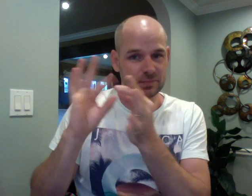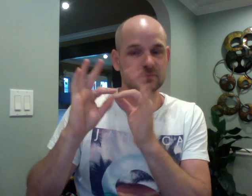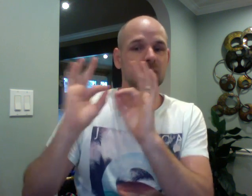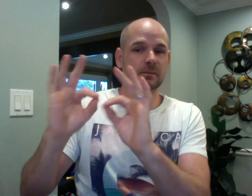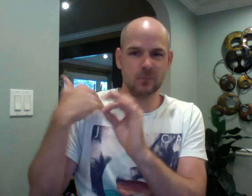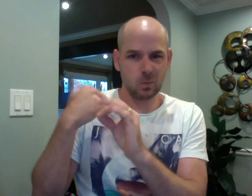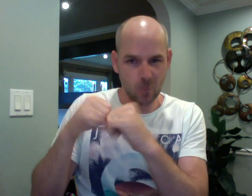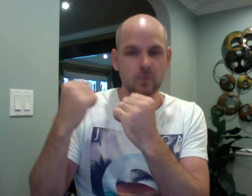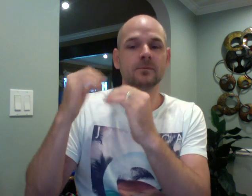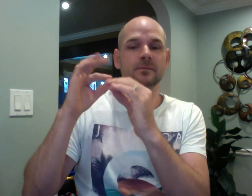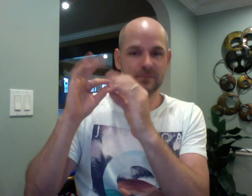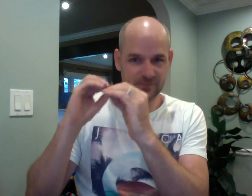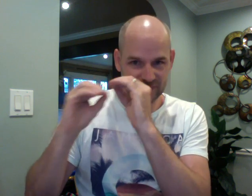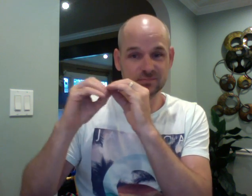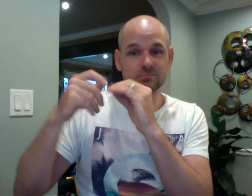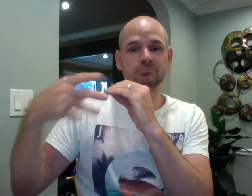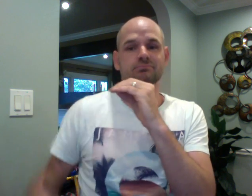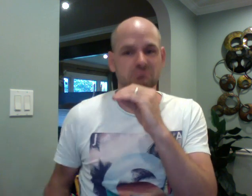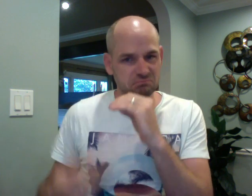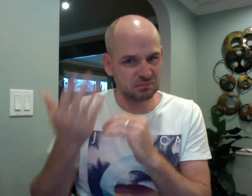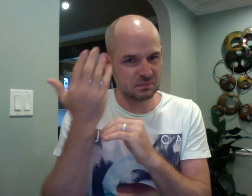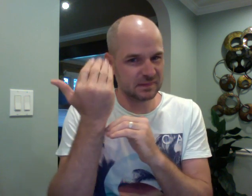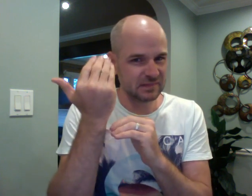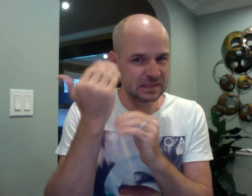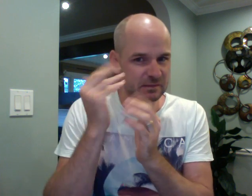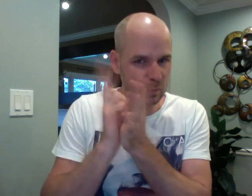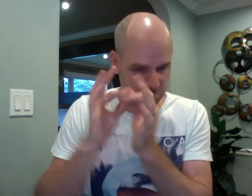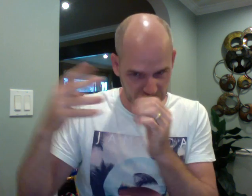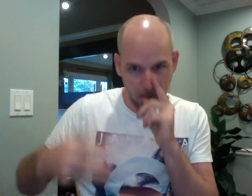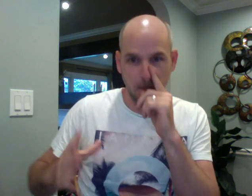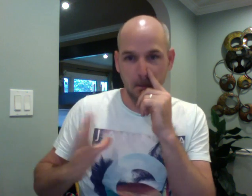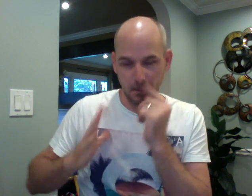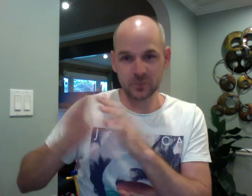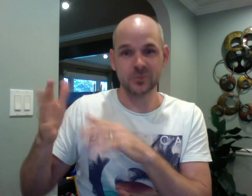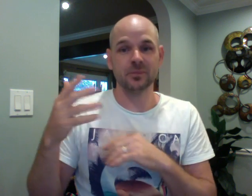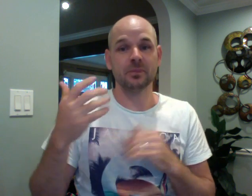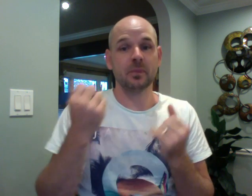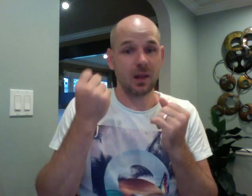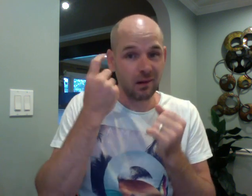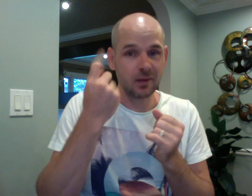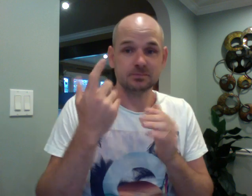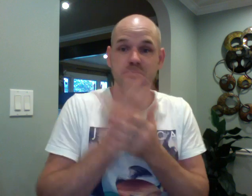Okay. I have to try and catch it. I have to try to and and catch it. it to the next. Oh.